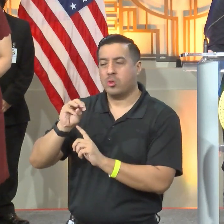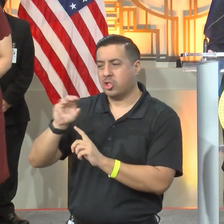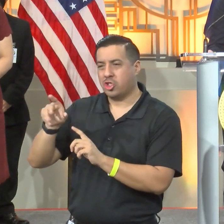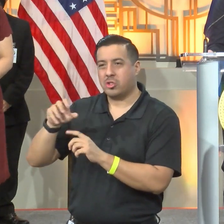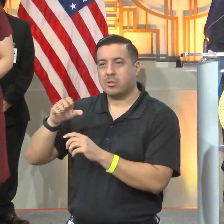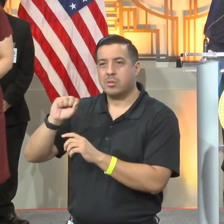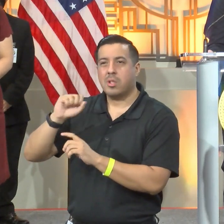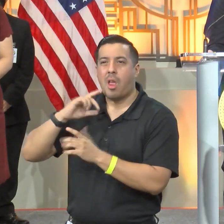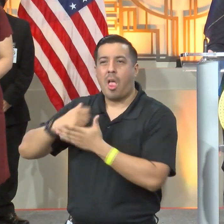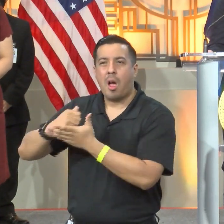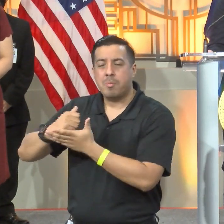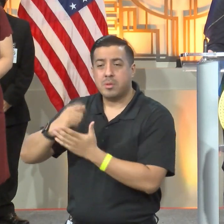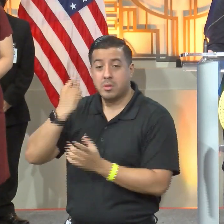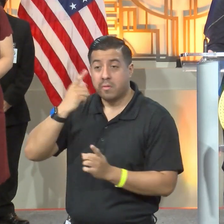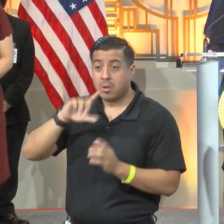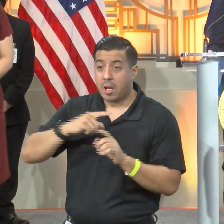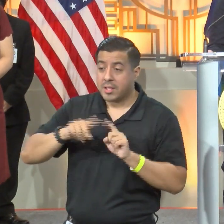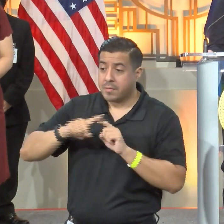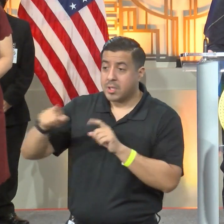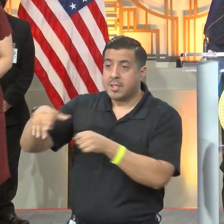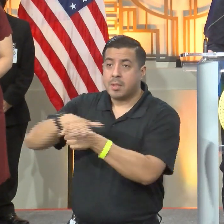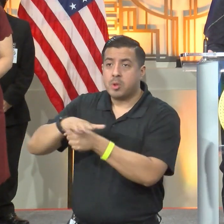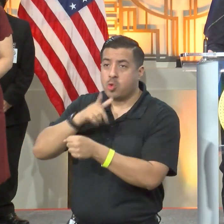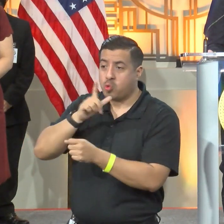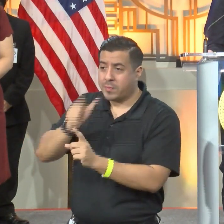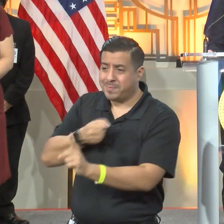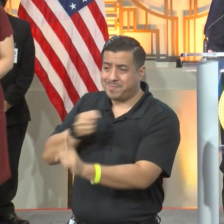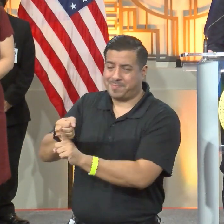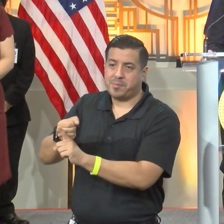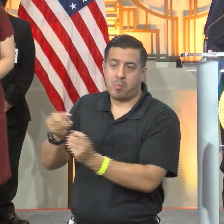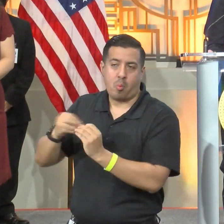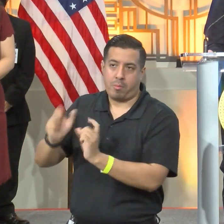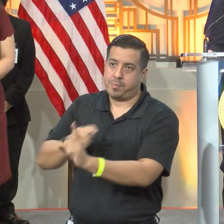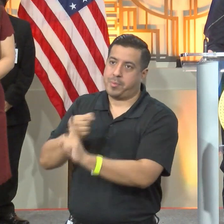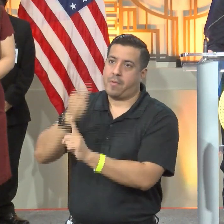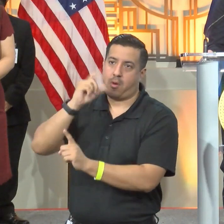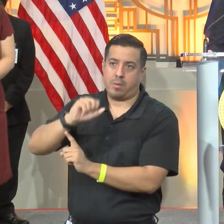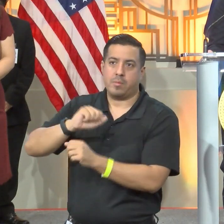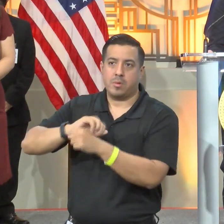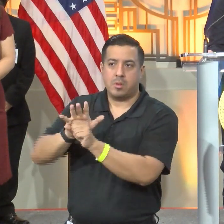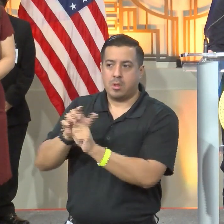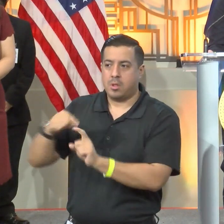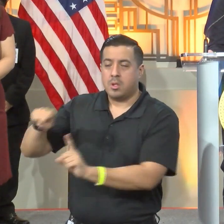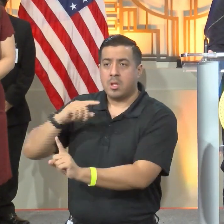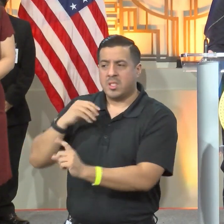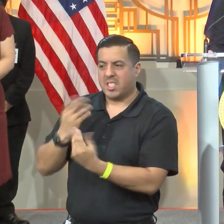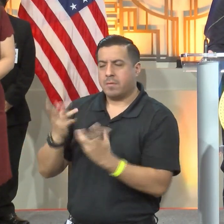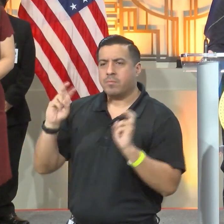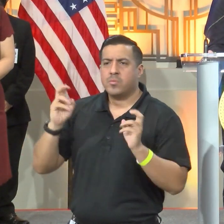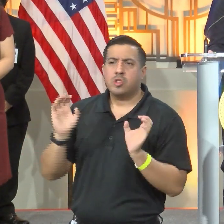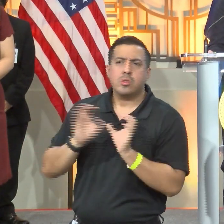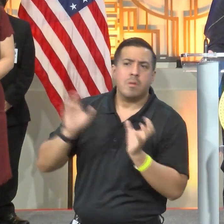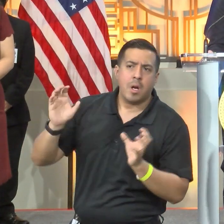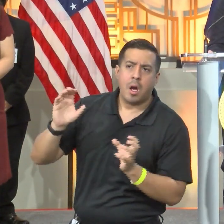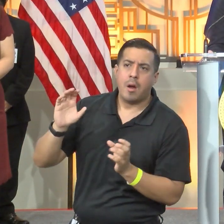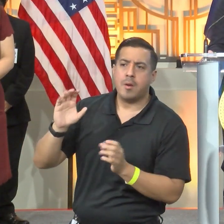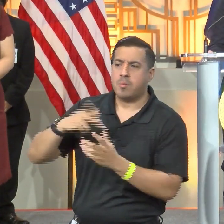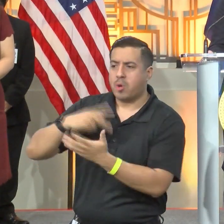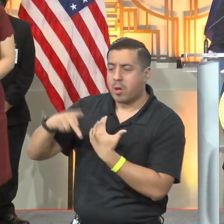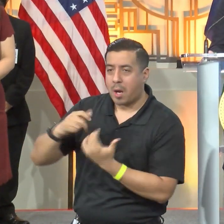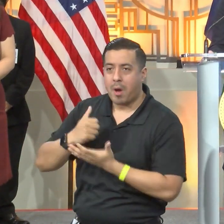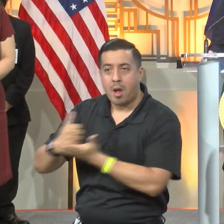adults from 20 Houston neighborhoods hardest hit by COVID-19 to complete a certified community health worker program